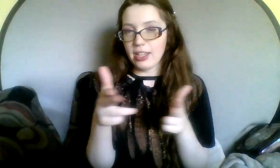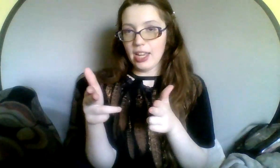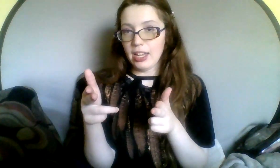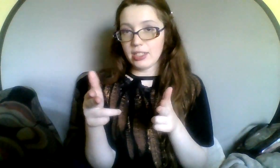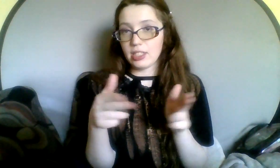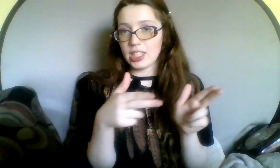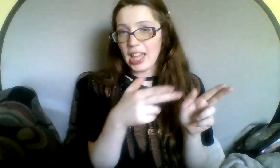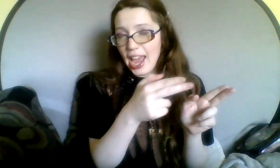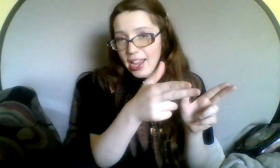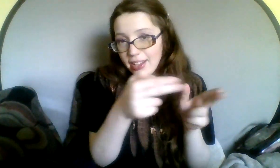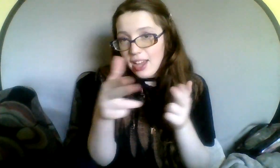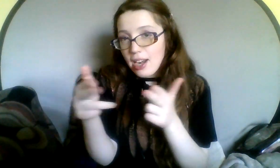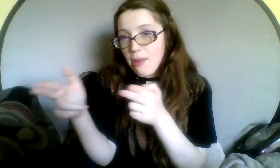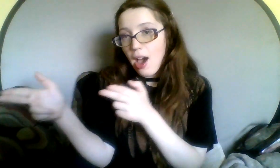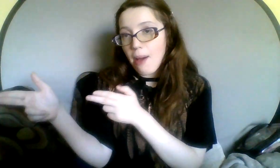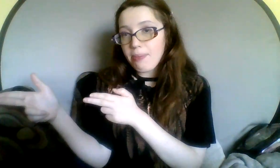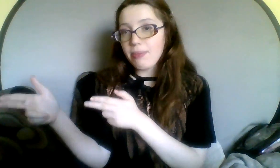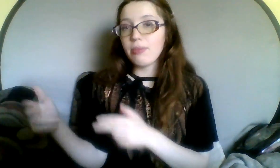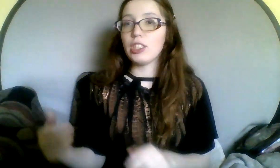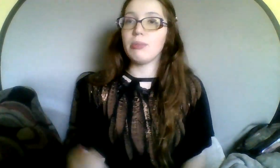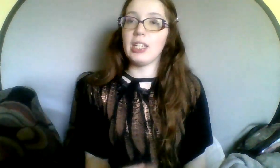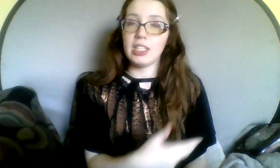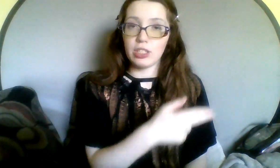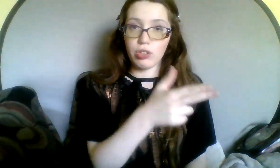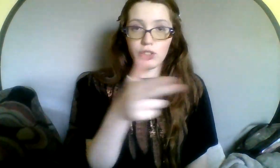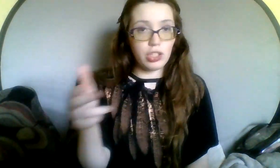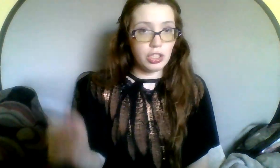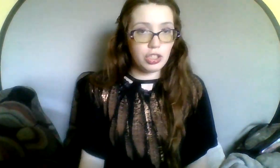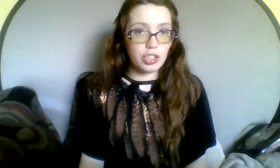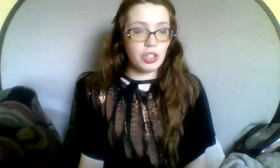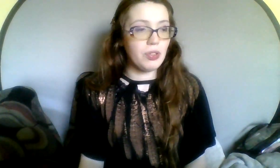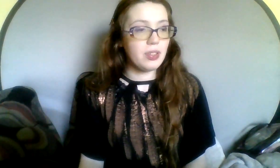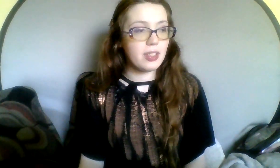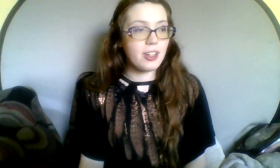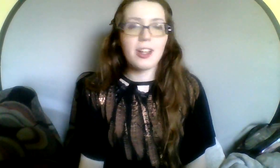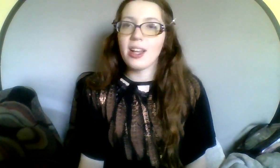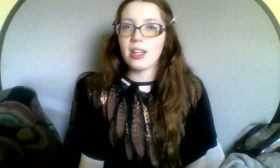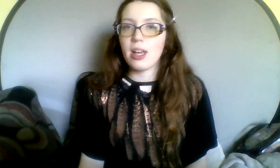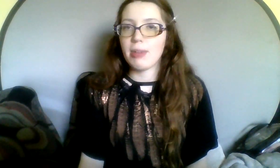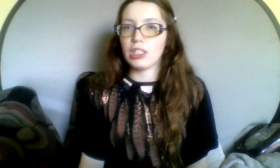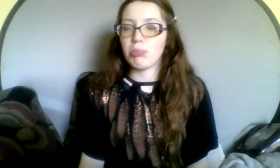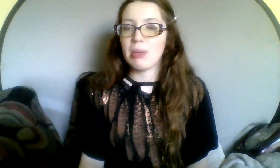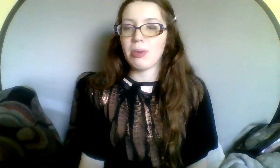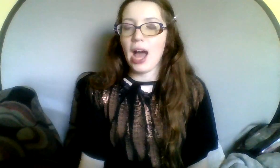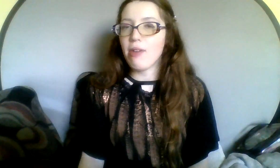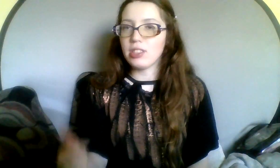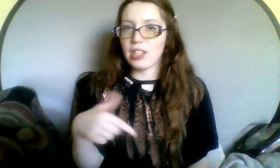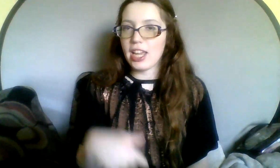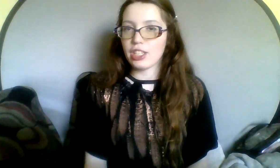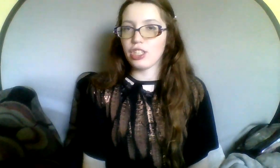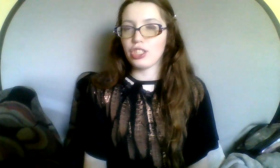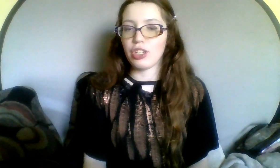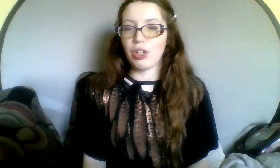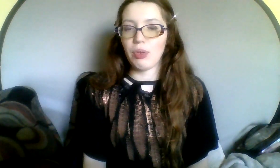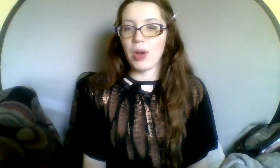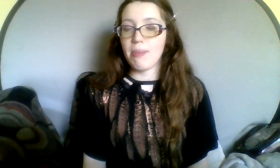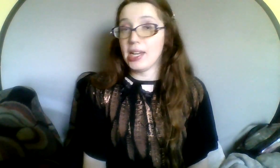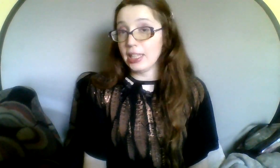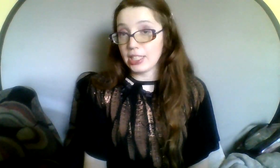slang, Light Em Up, which means of course to just shoot a bunch of people. I wasn't actually sure what meaning the